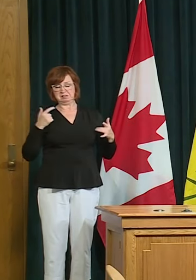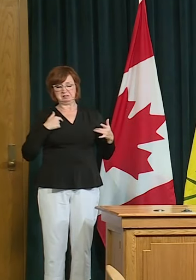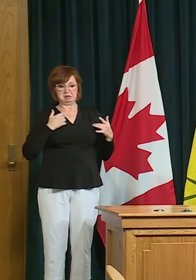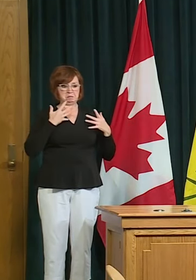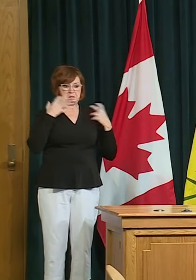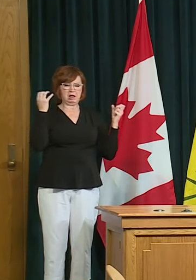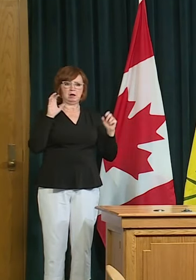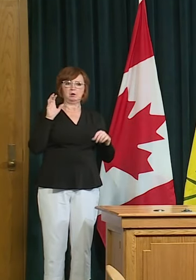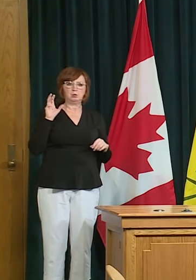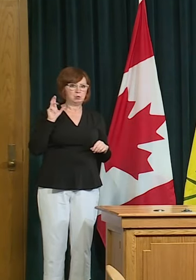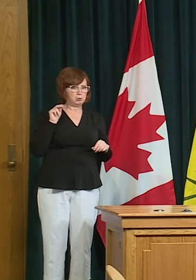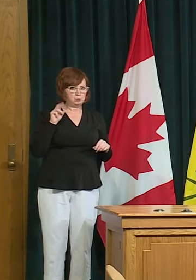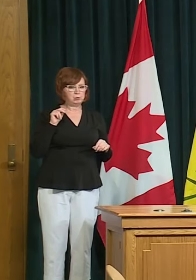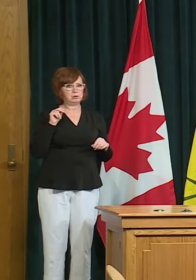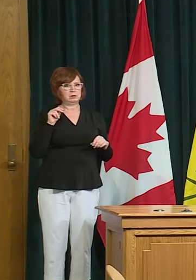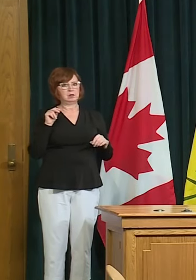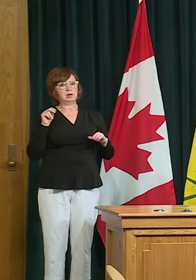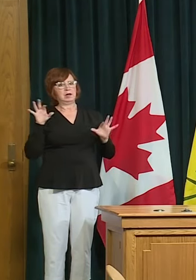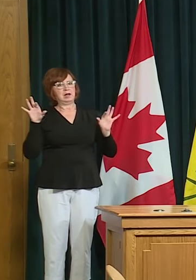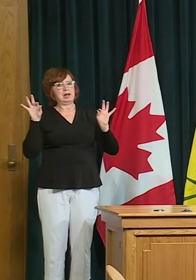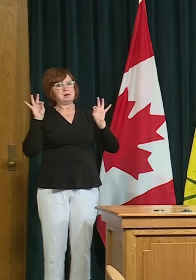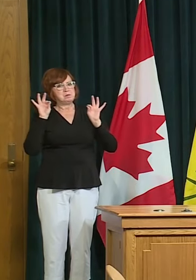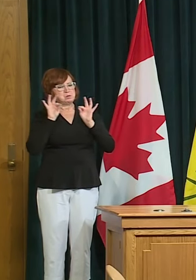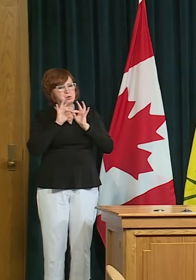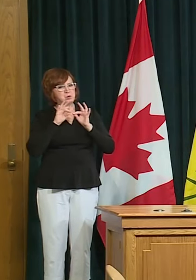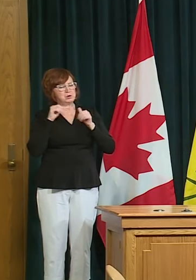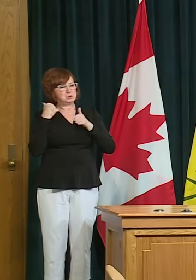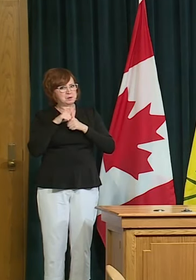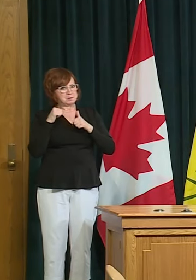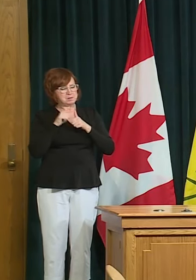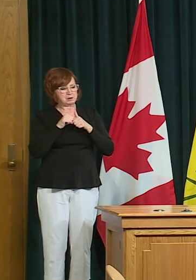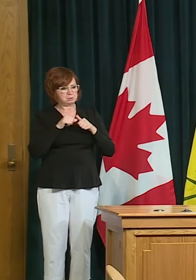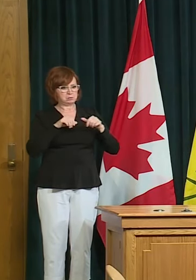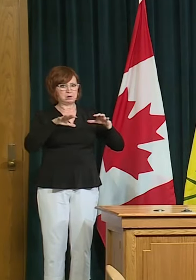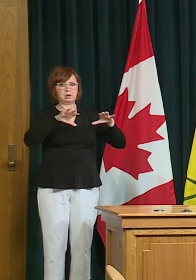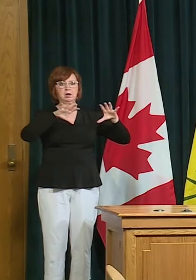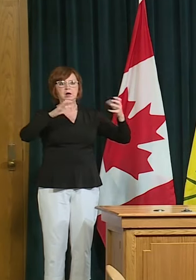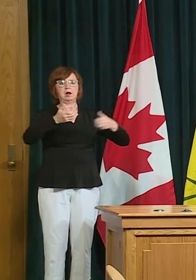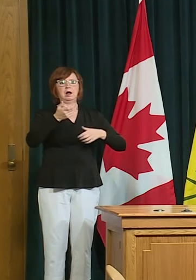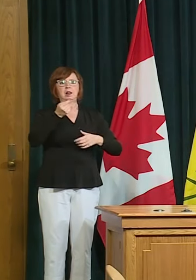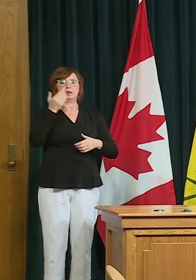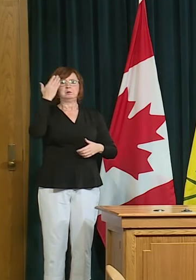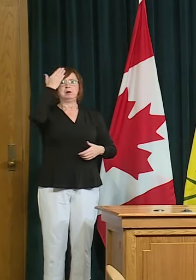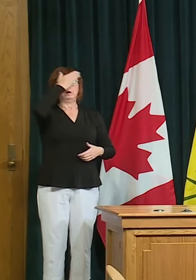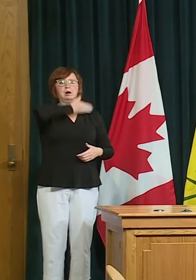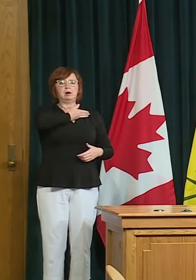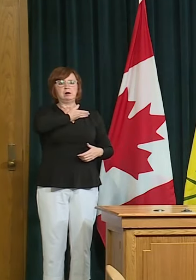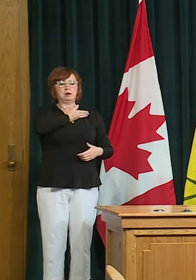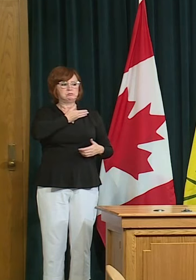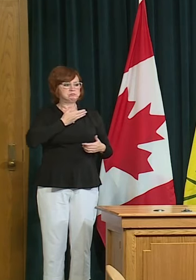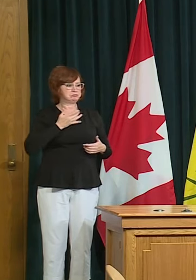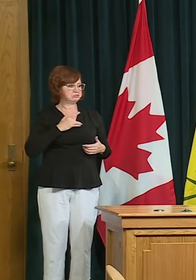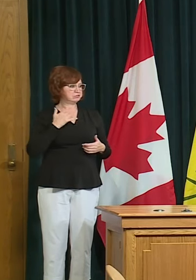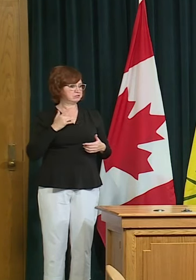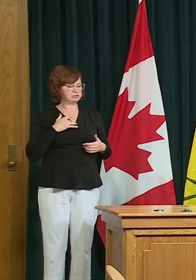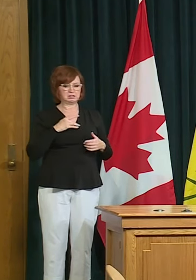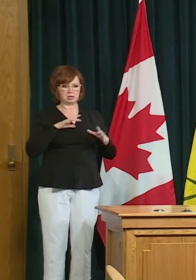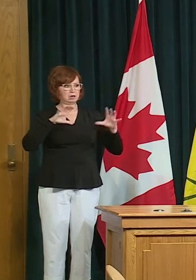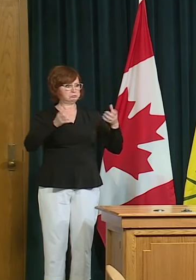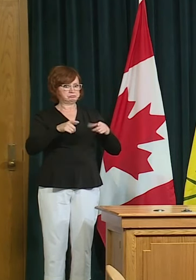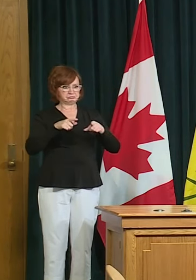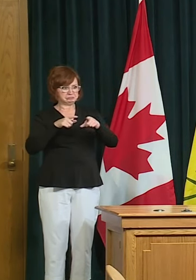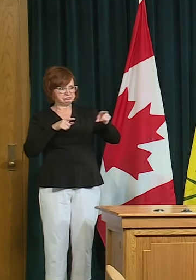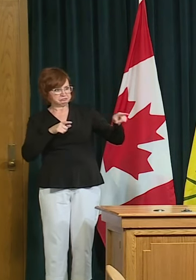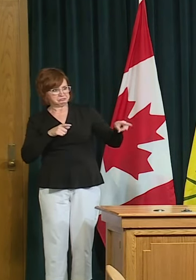which transmission can happen unnoticed and by the time transmission secondary transmission happens to household members who are at higher risk